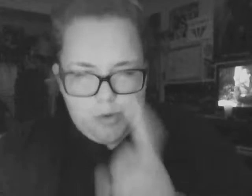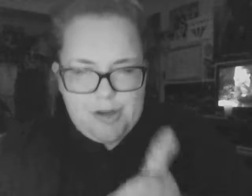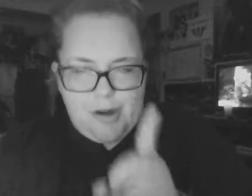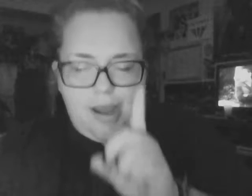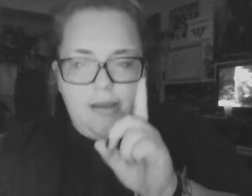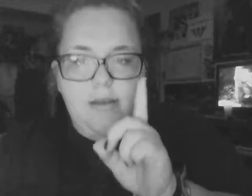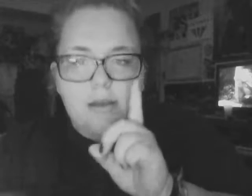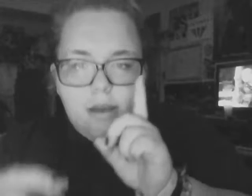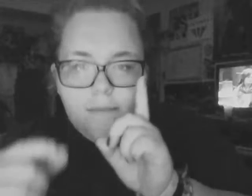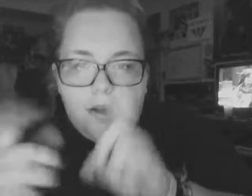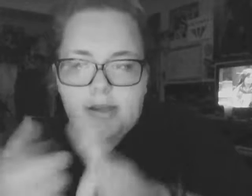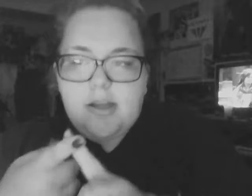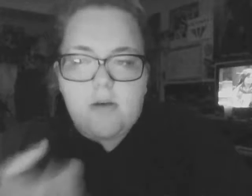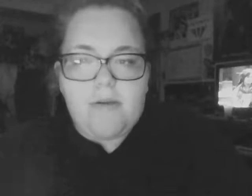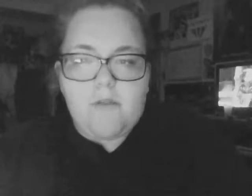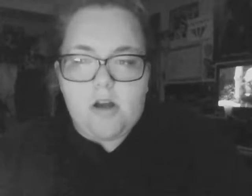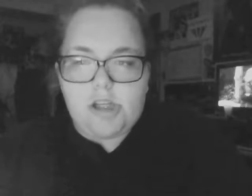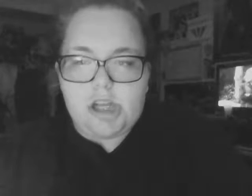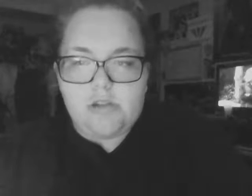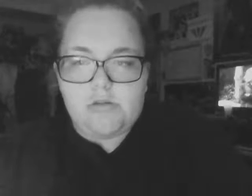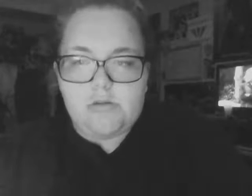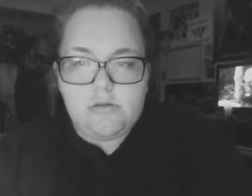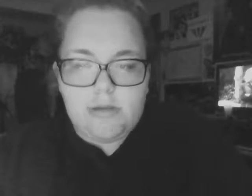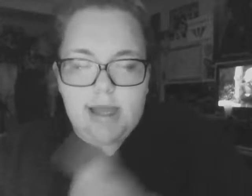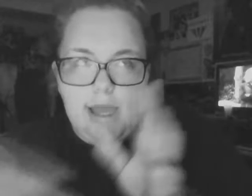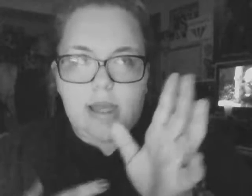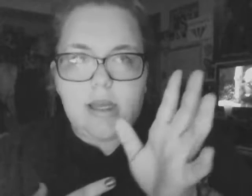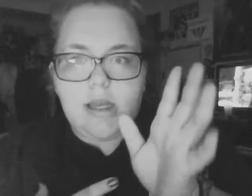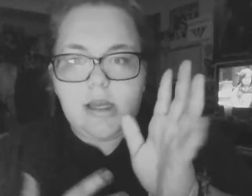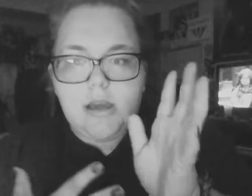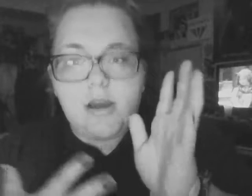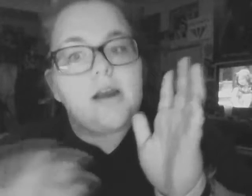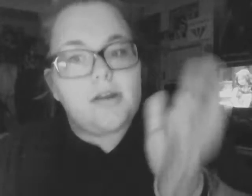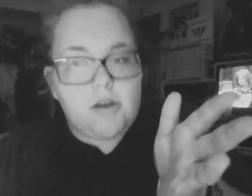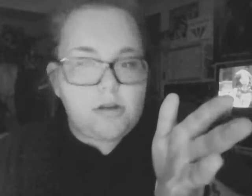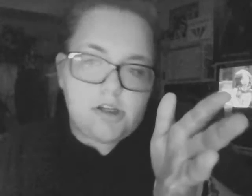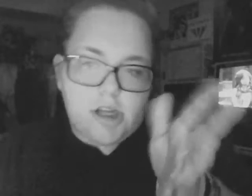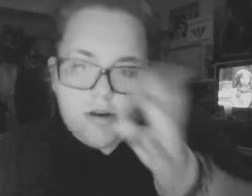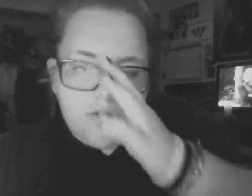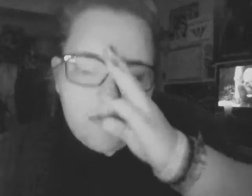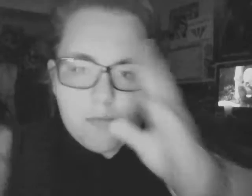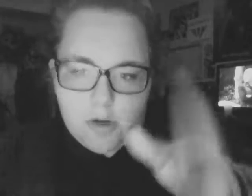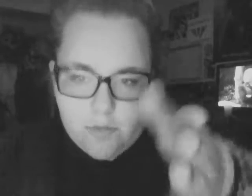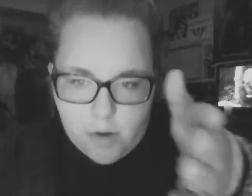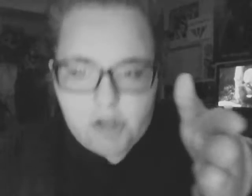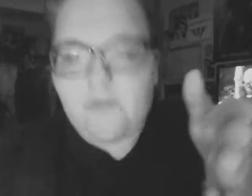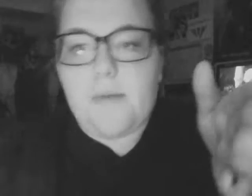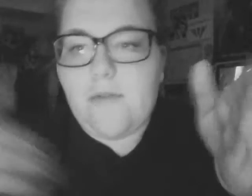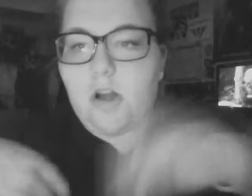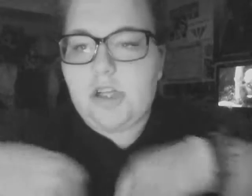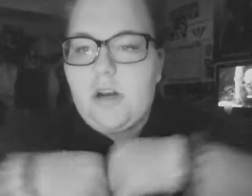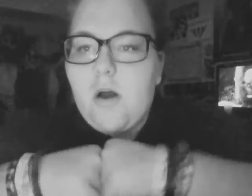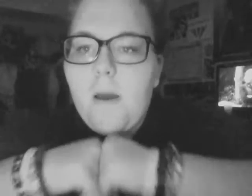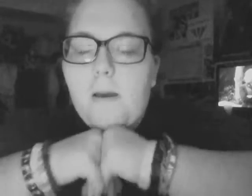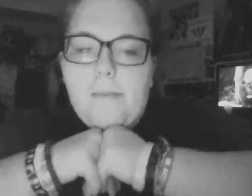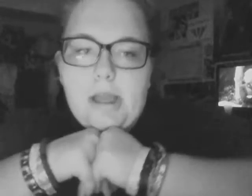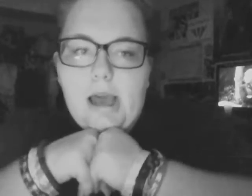Twitter yet, but I did on my vlog channel. And, I did on this channel, so if you're watching for my vlog channel. But yeah,